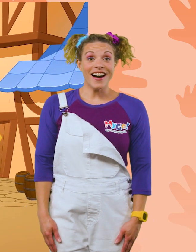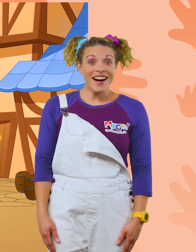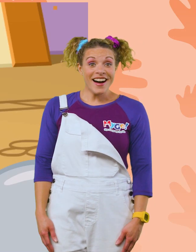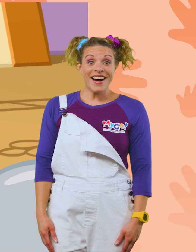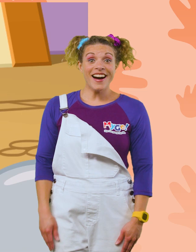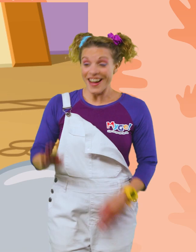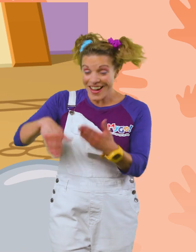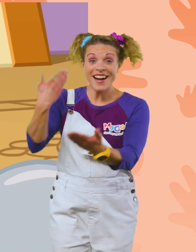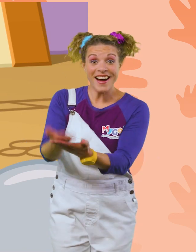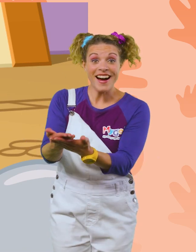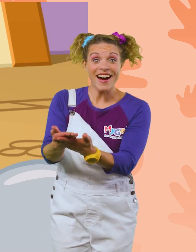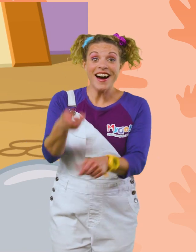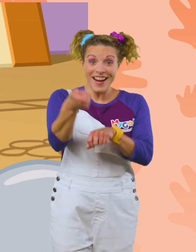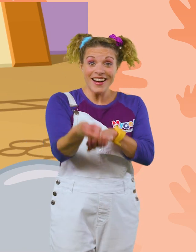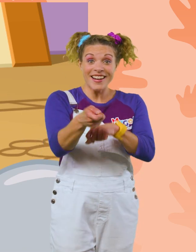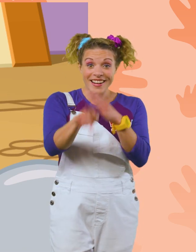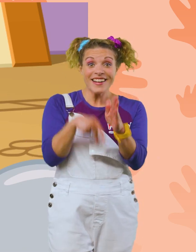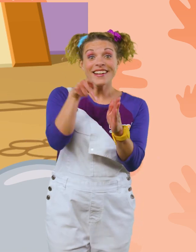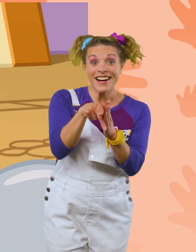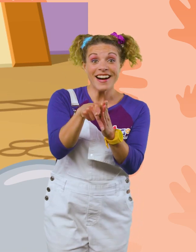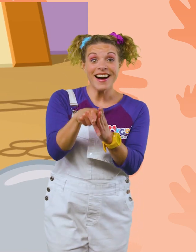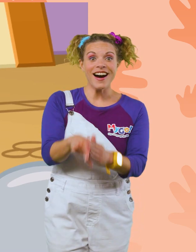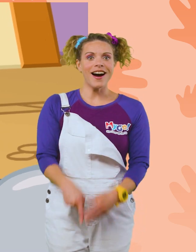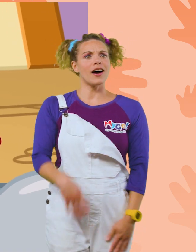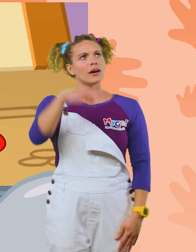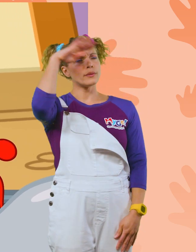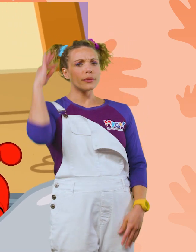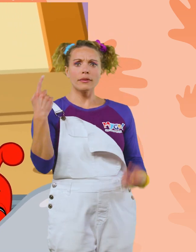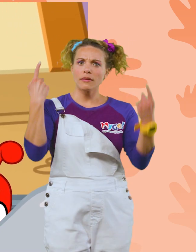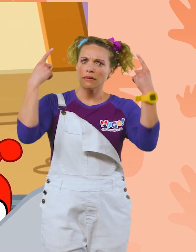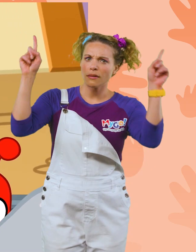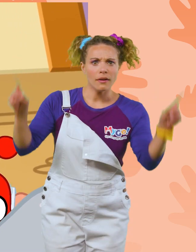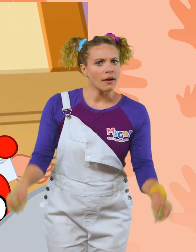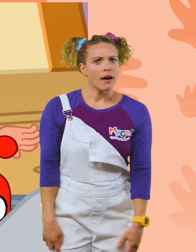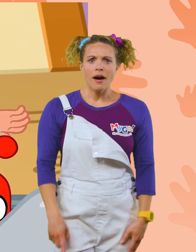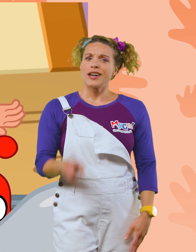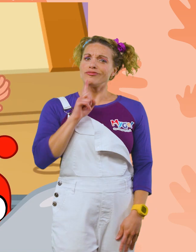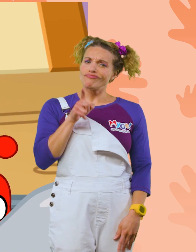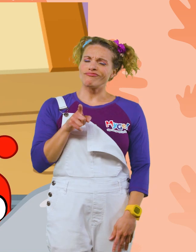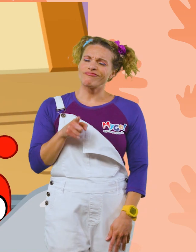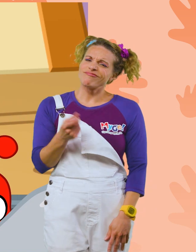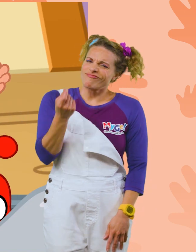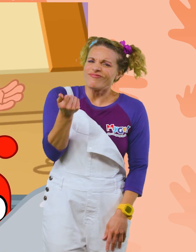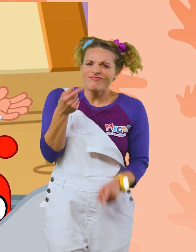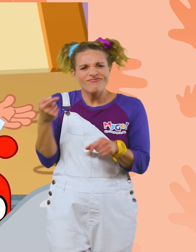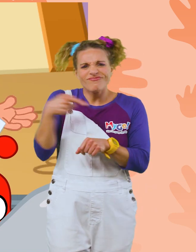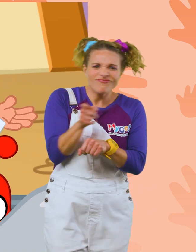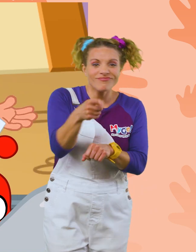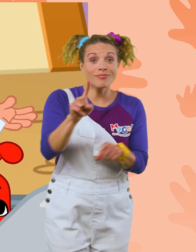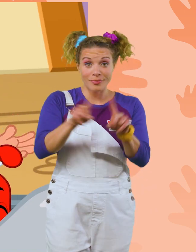We're here! The medieval times! Phew! Finally! It was a bit of a detour, but